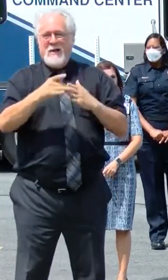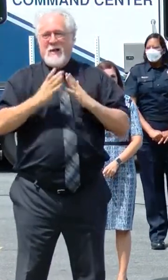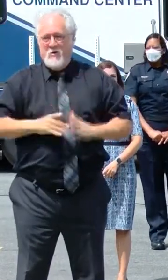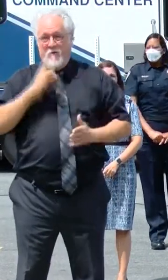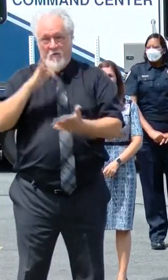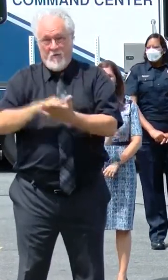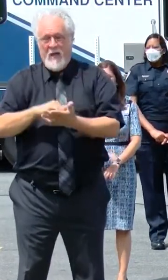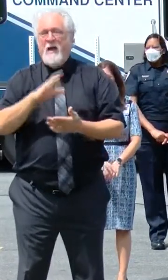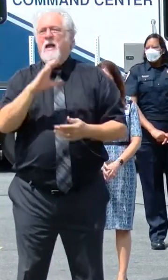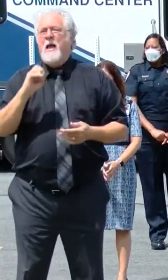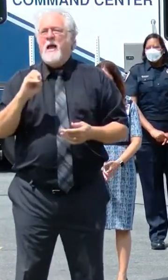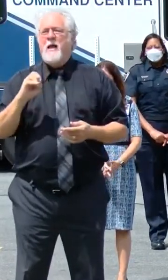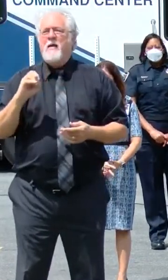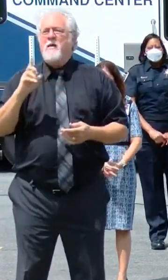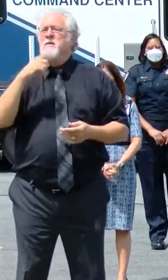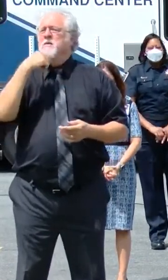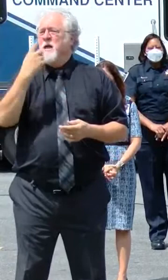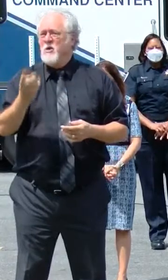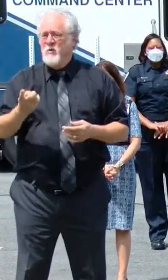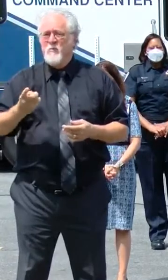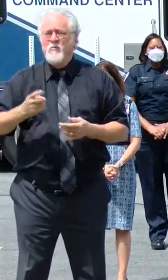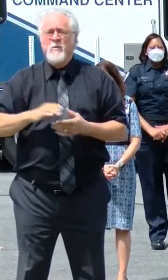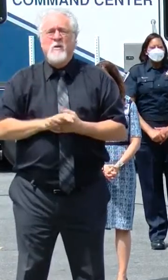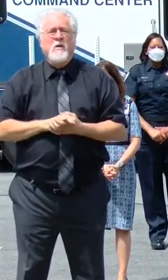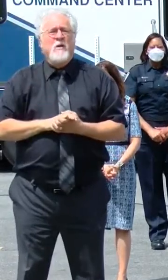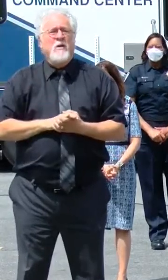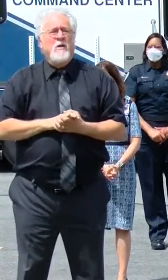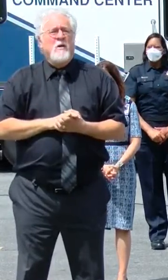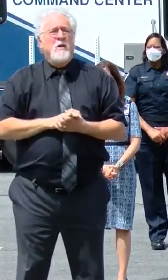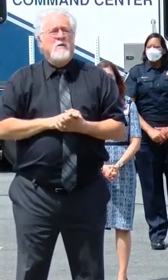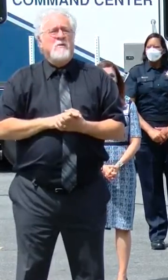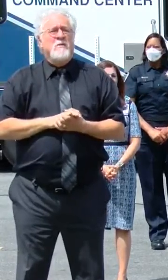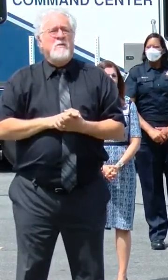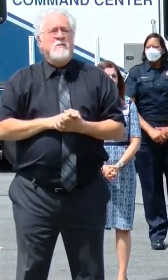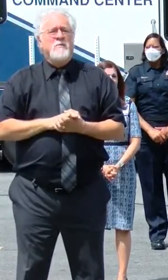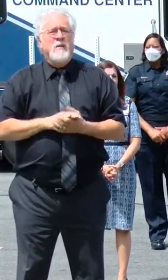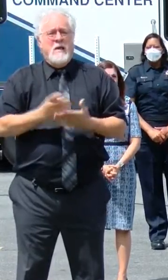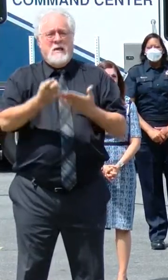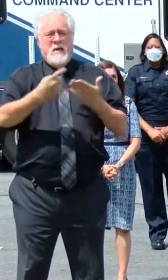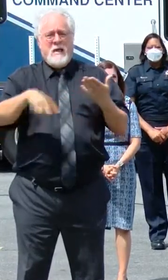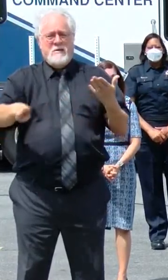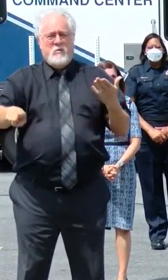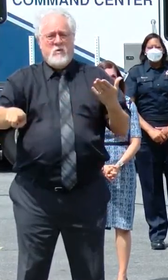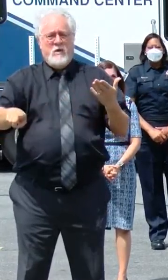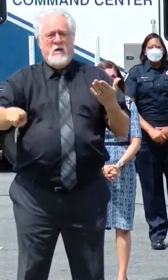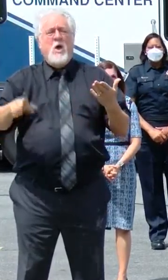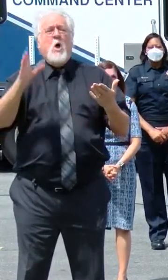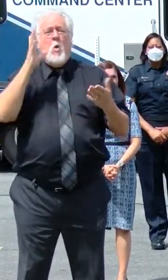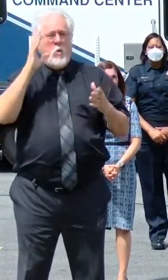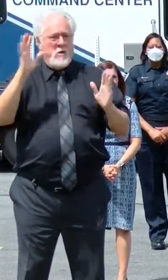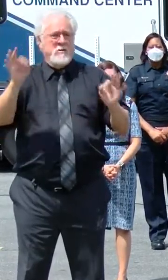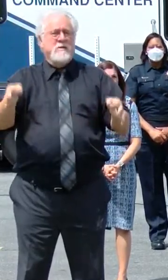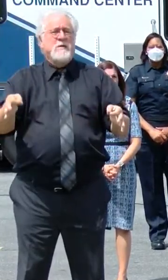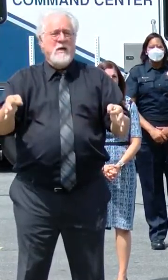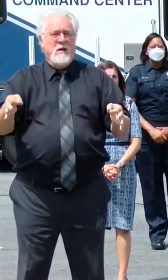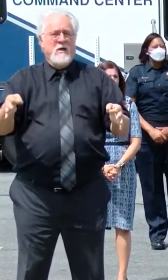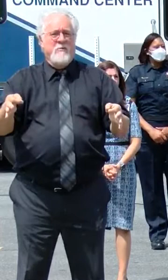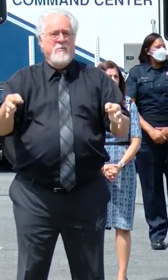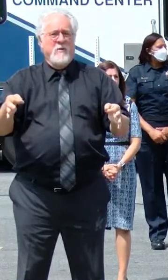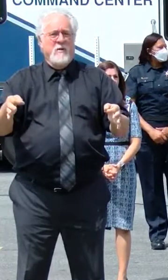that. And so, I will tell you that next week, we will make a decision,